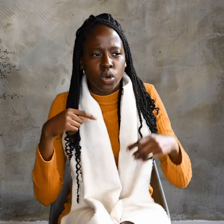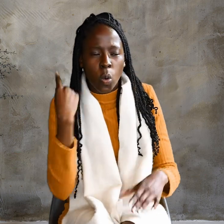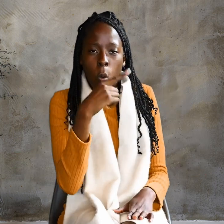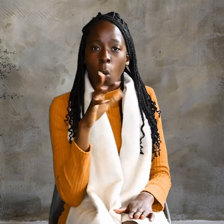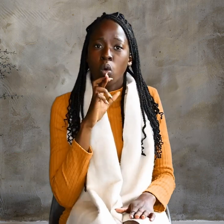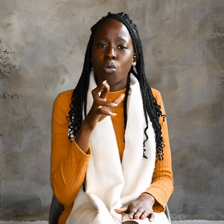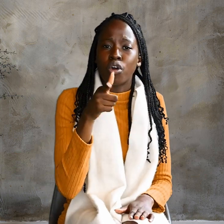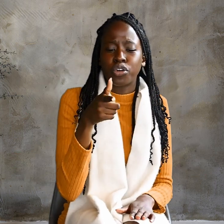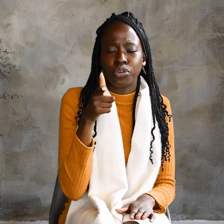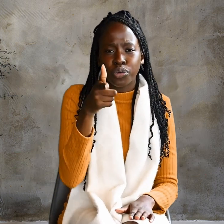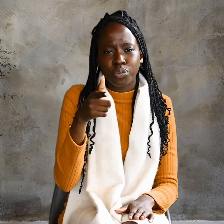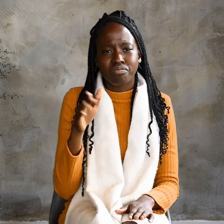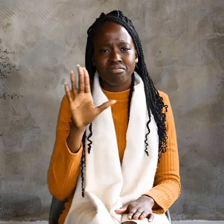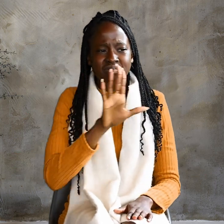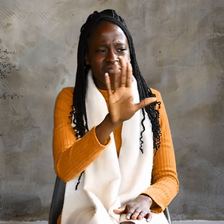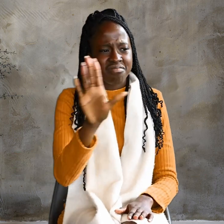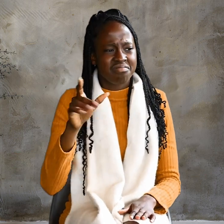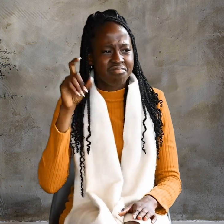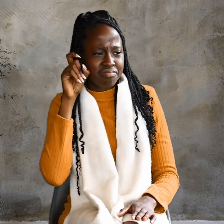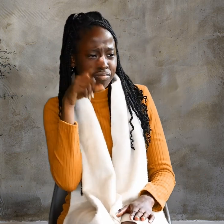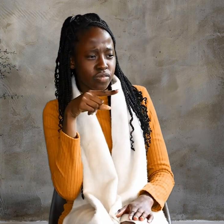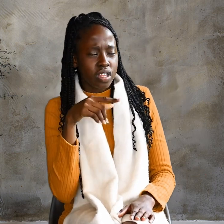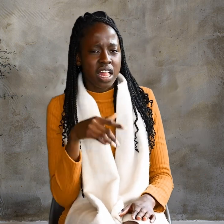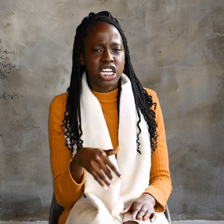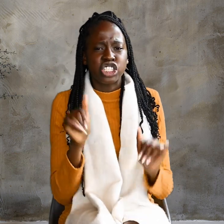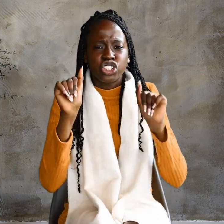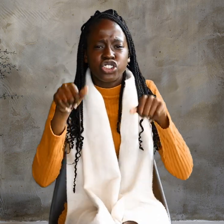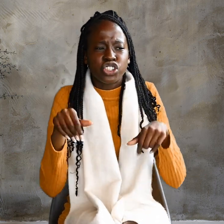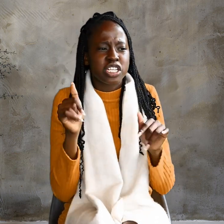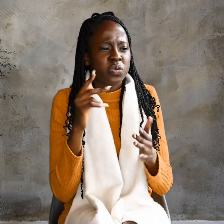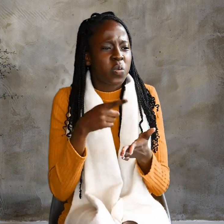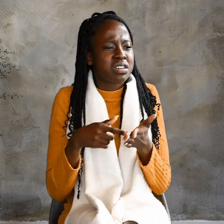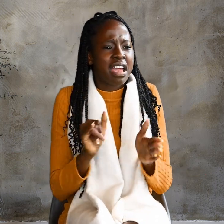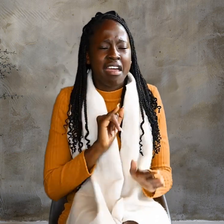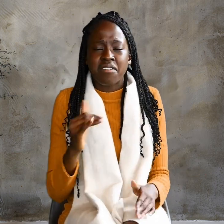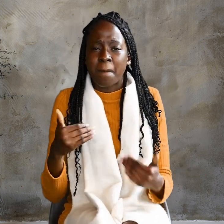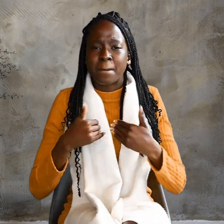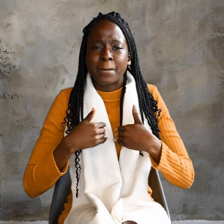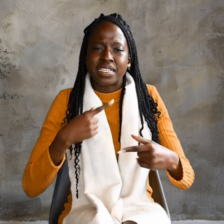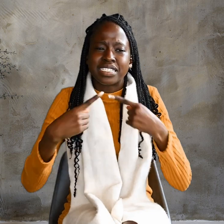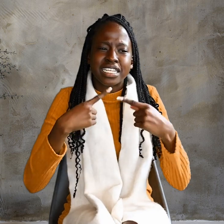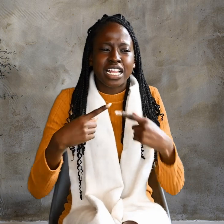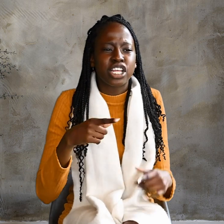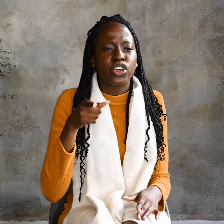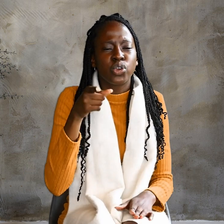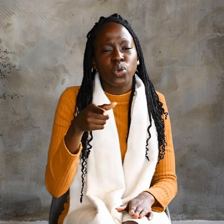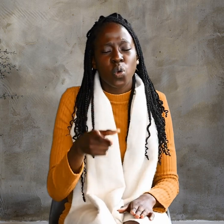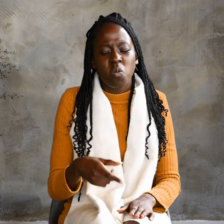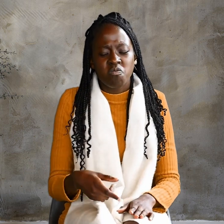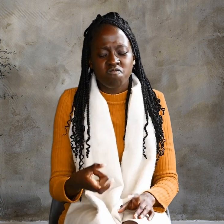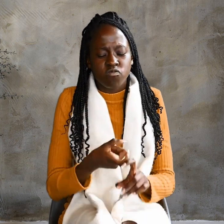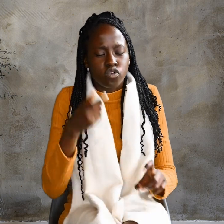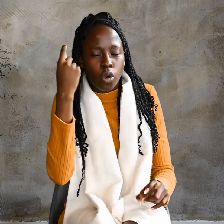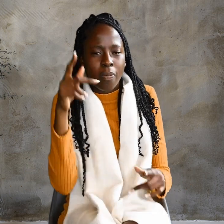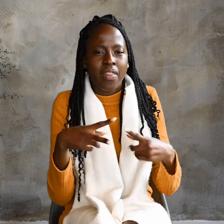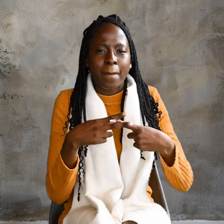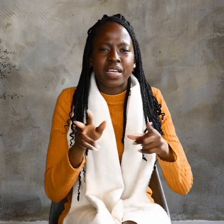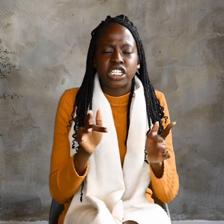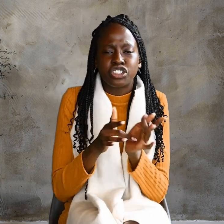Who are you? They asked. Just what I have been telling you from the beginning, Jesus replied.